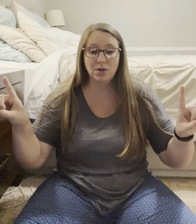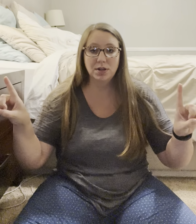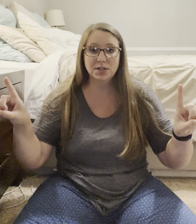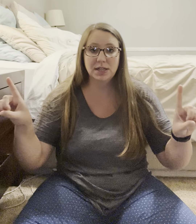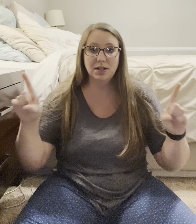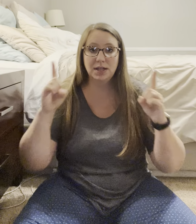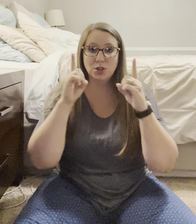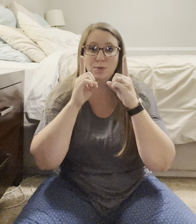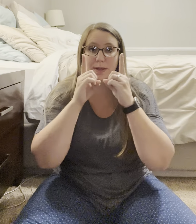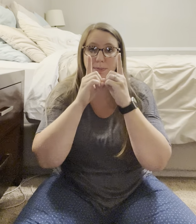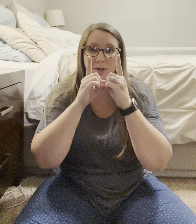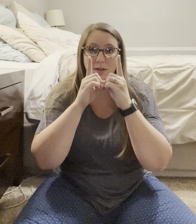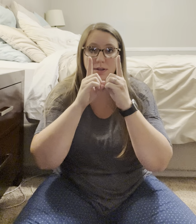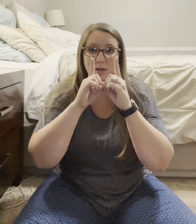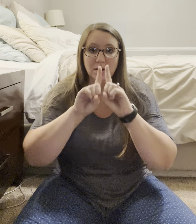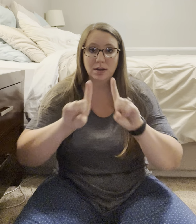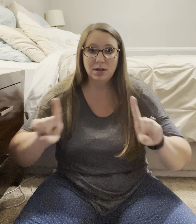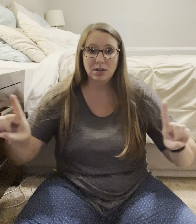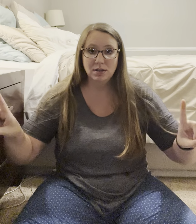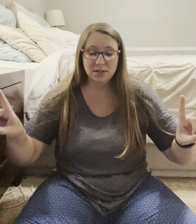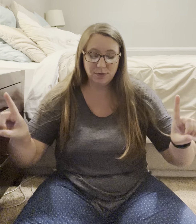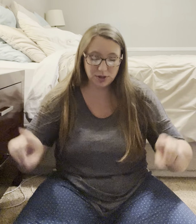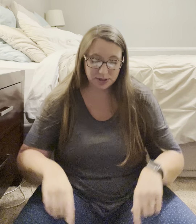longer together. Like, two people. Divorce.